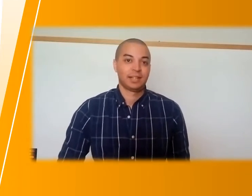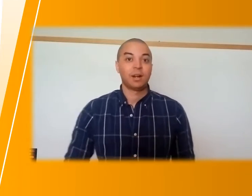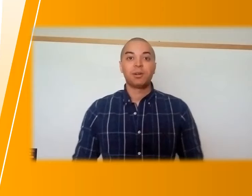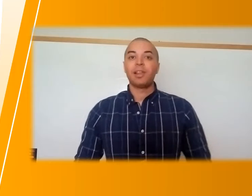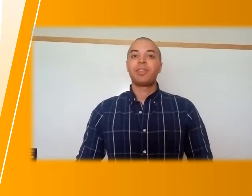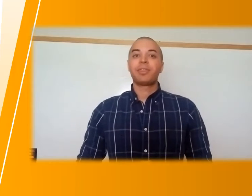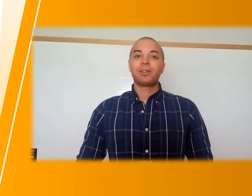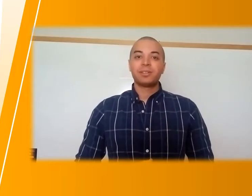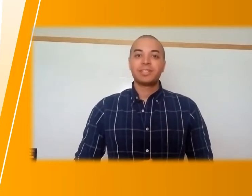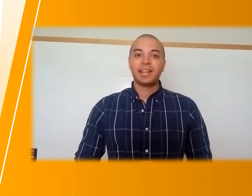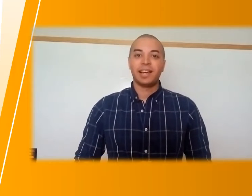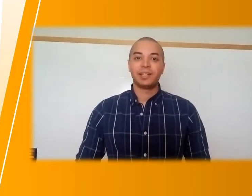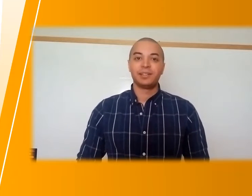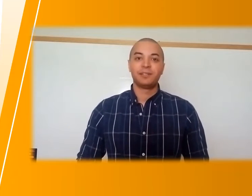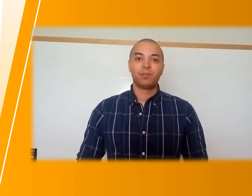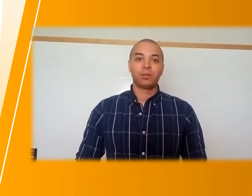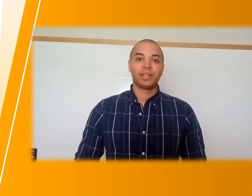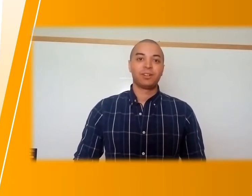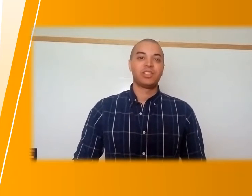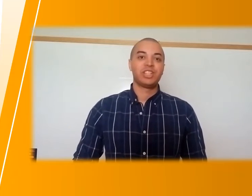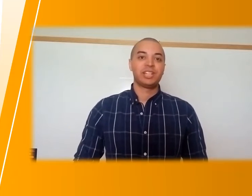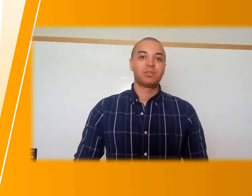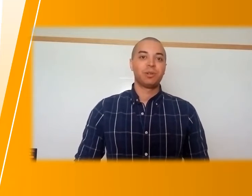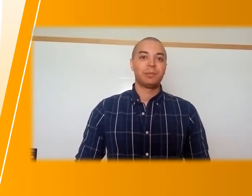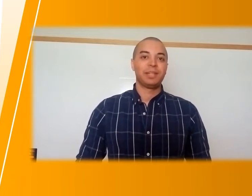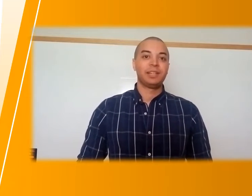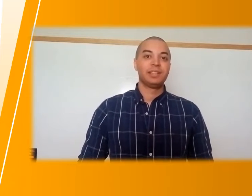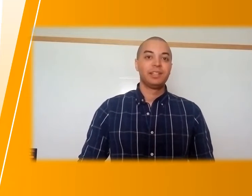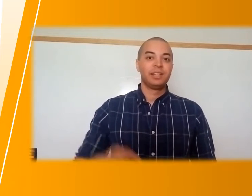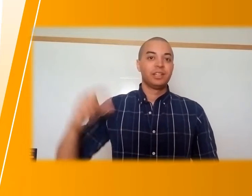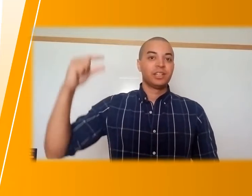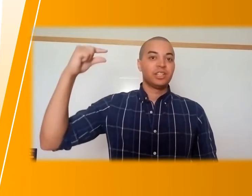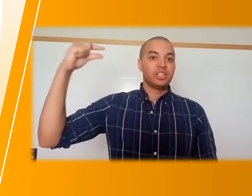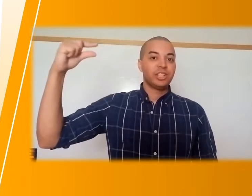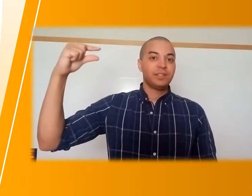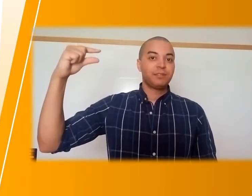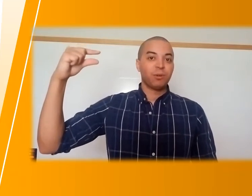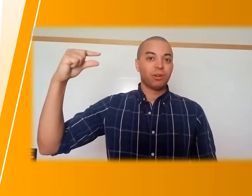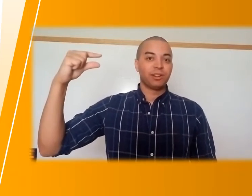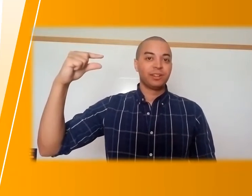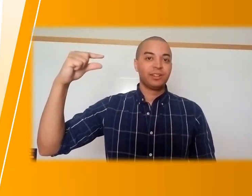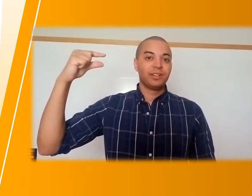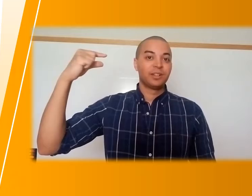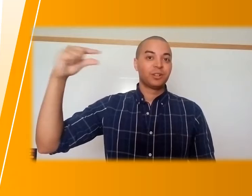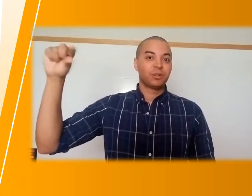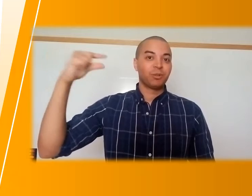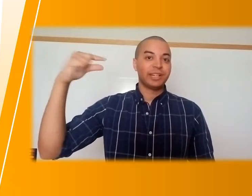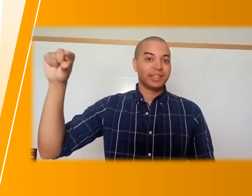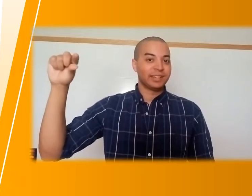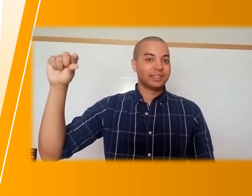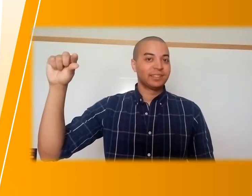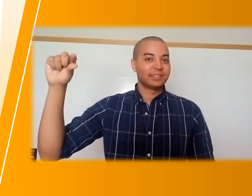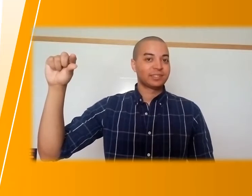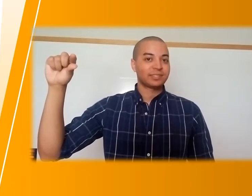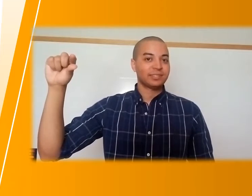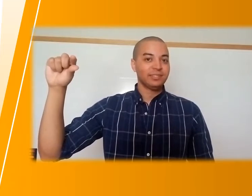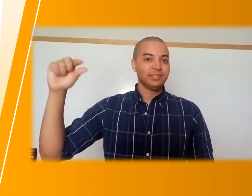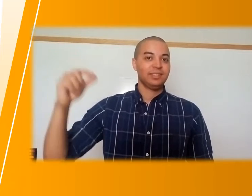Our third sign for letter G is going to be G for green.